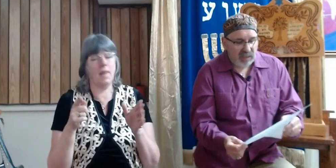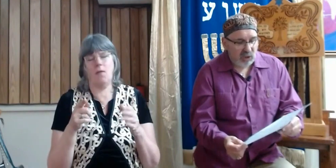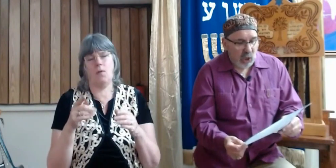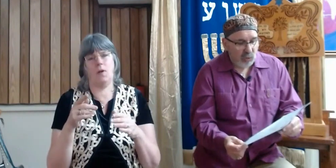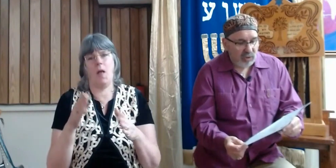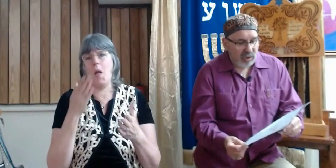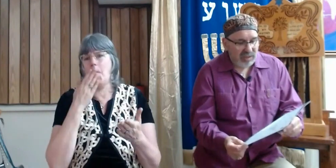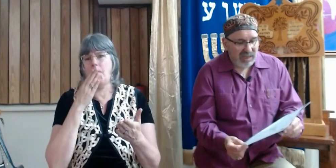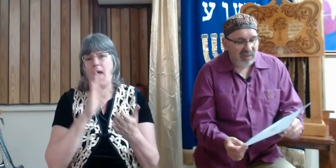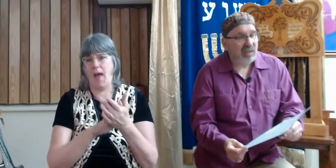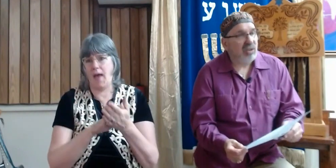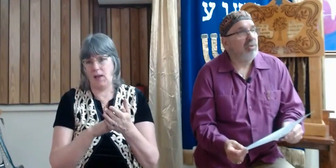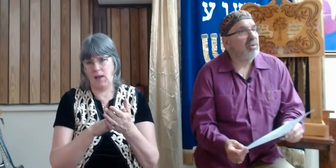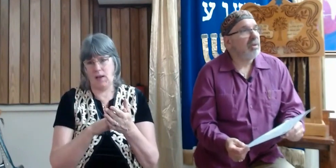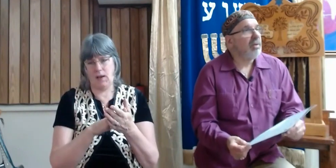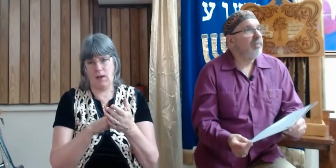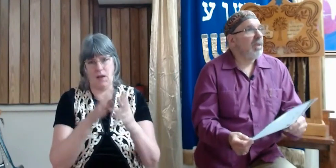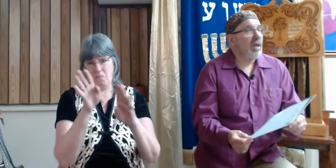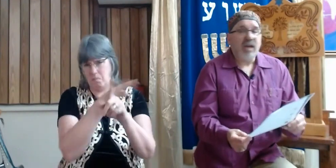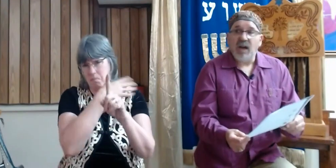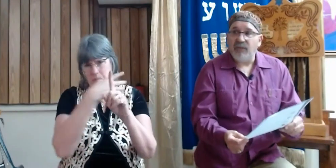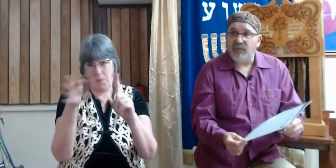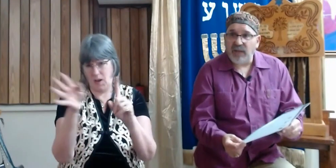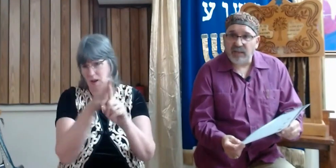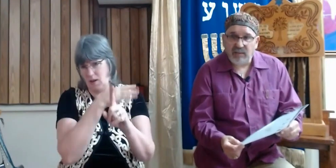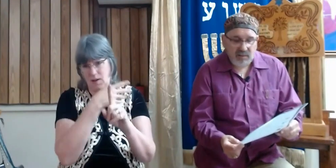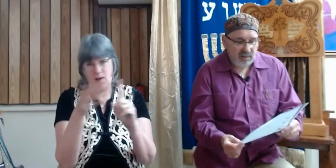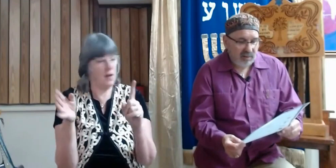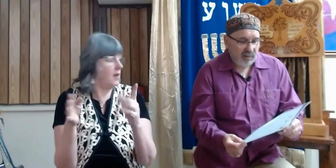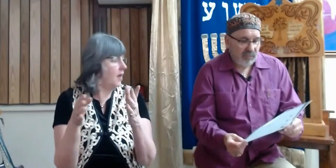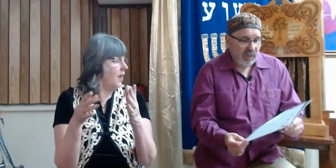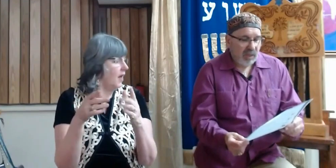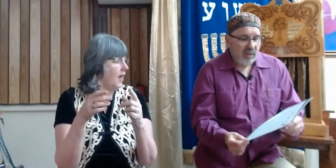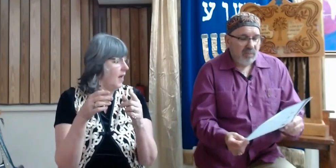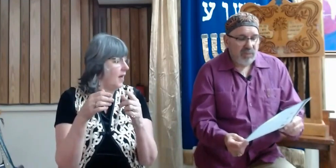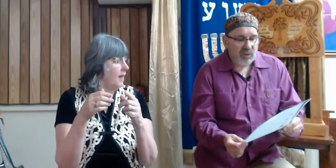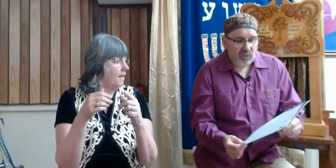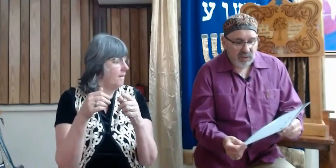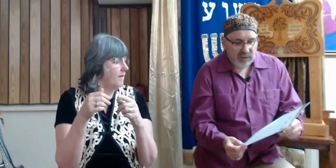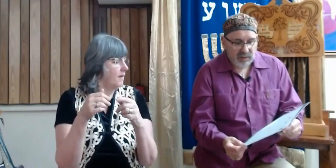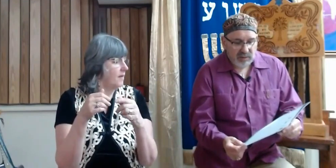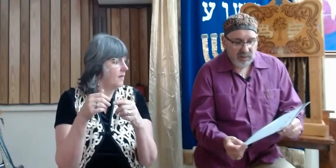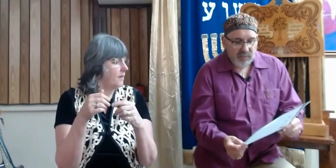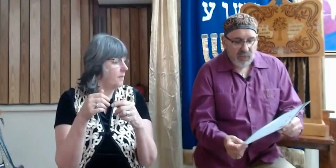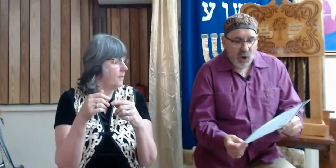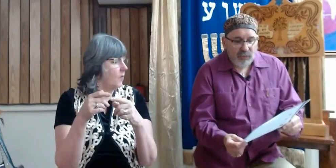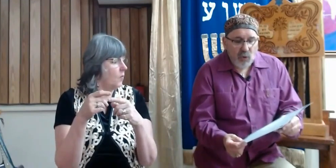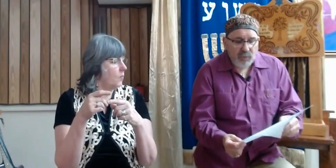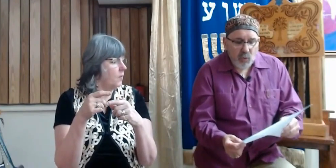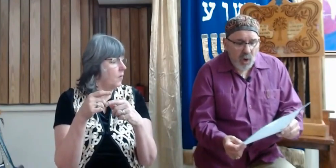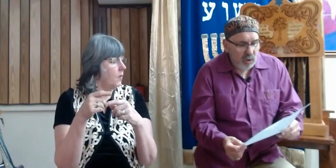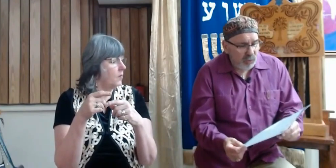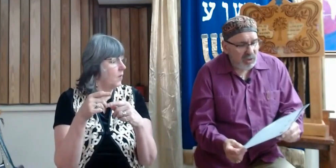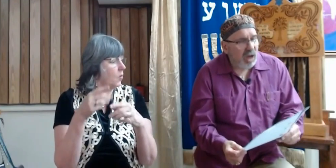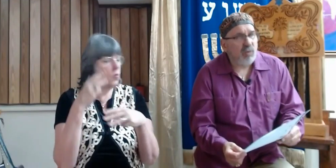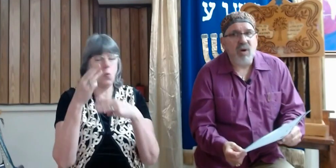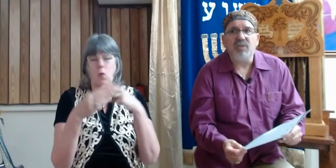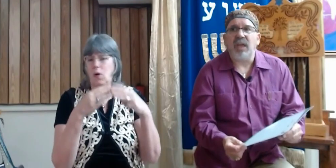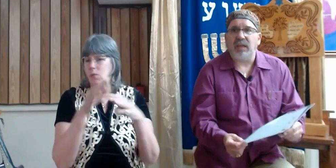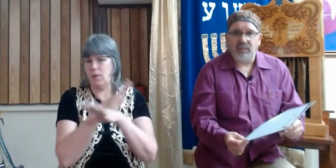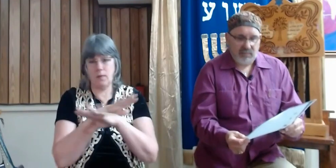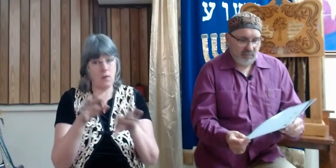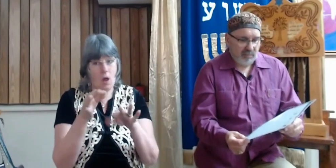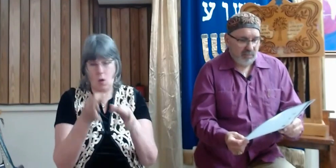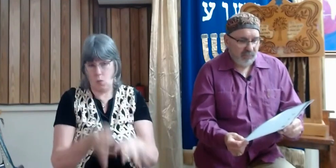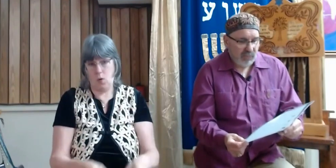sheep and goats, destitute, afflicted, mistreated, of whom the world was not